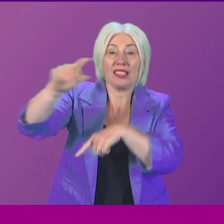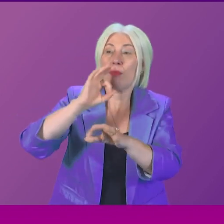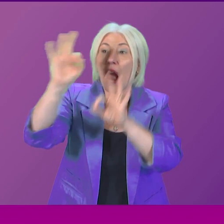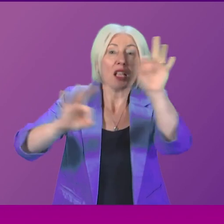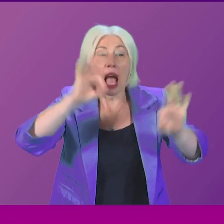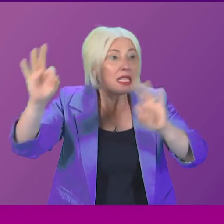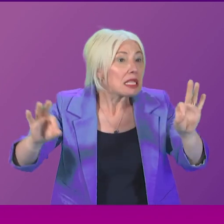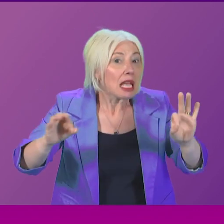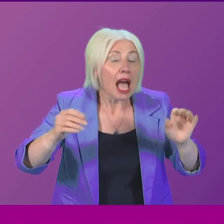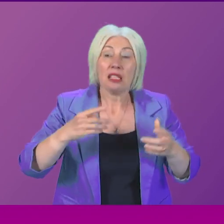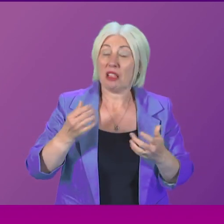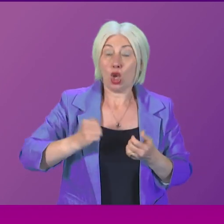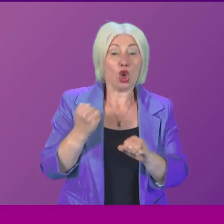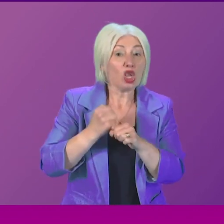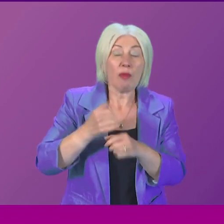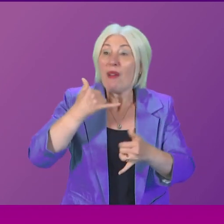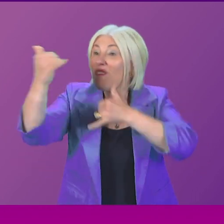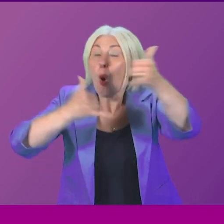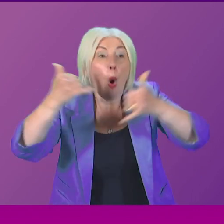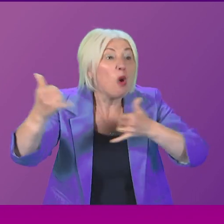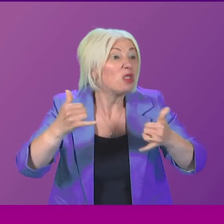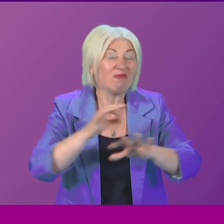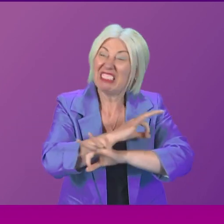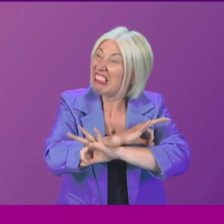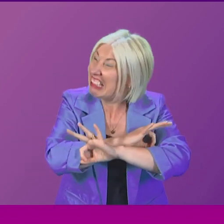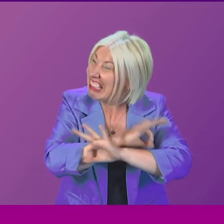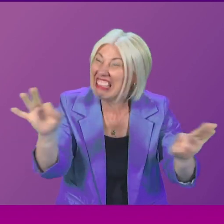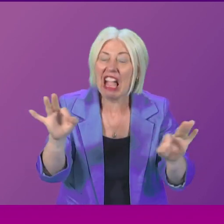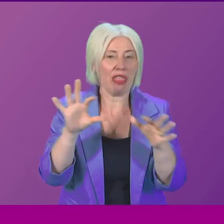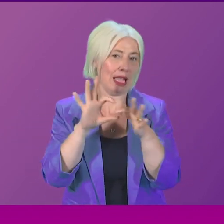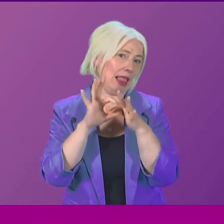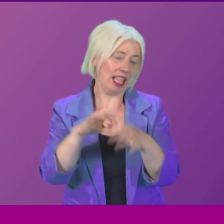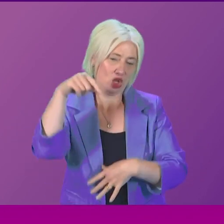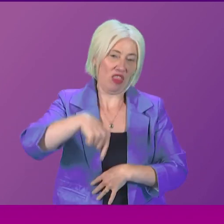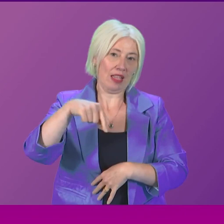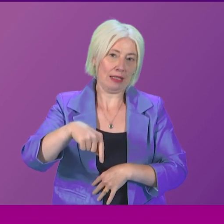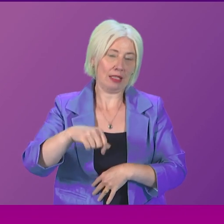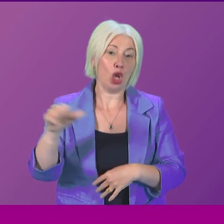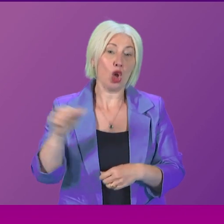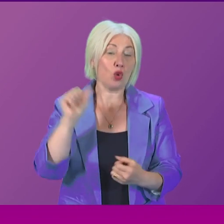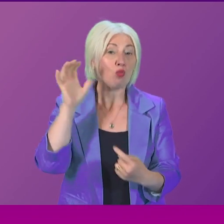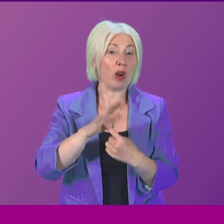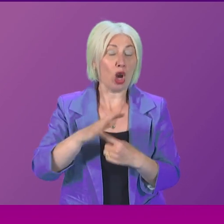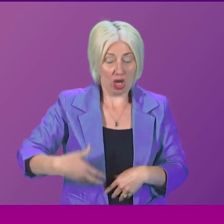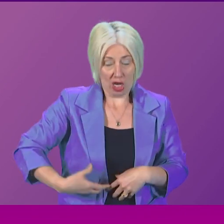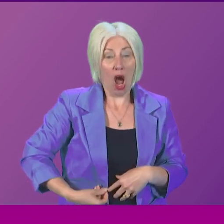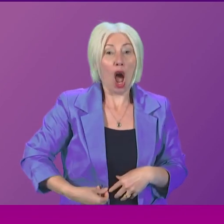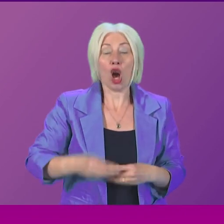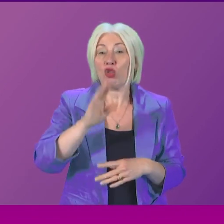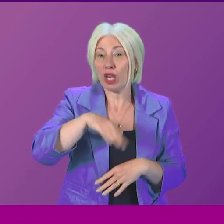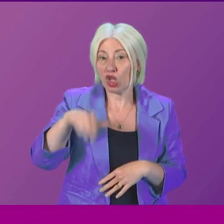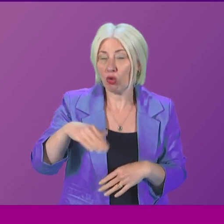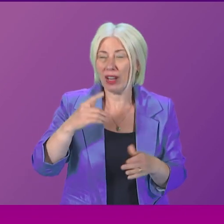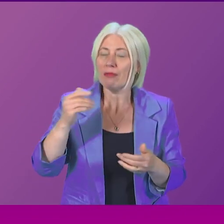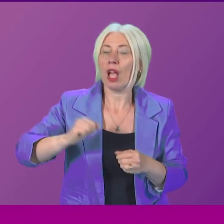Scottish Government to any school or council in Scotland about this. Instead of prioritising hungry children, the Government approached